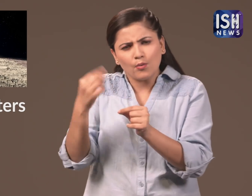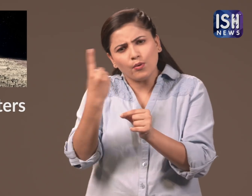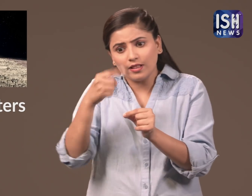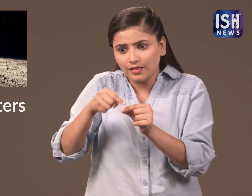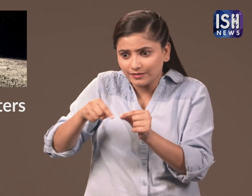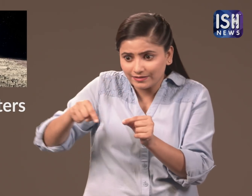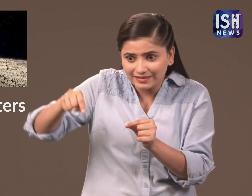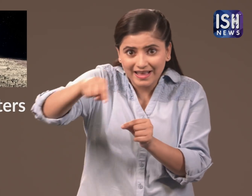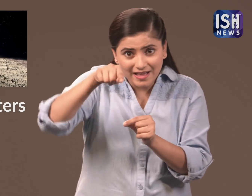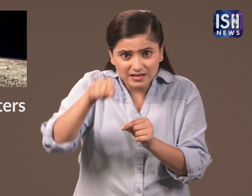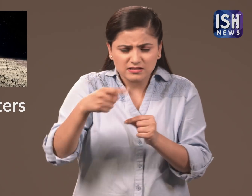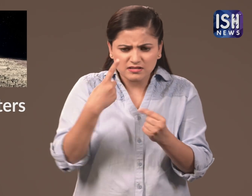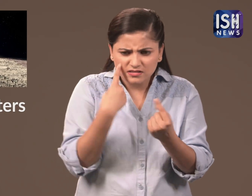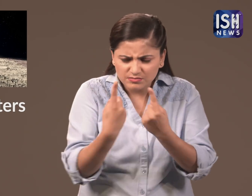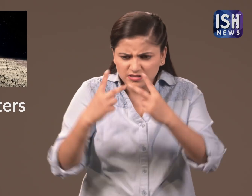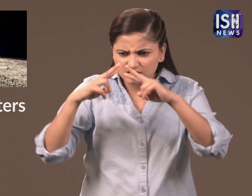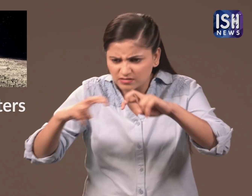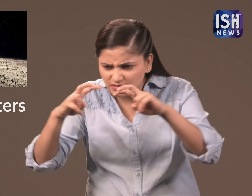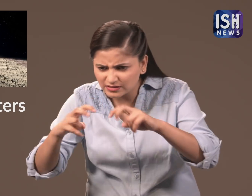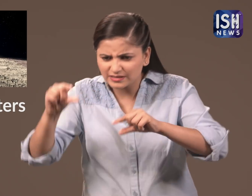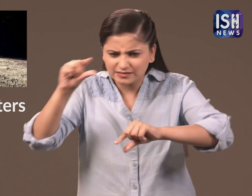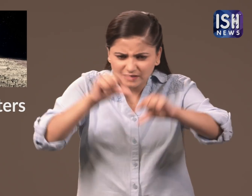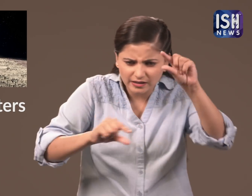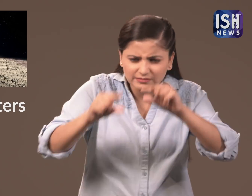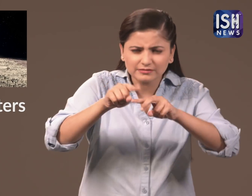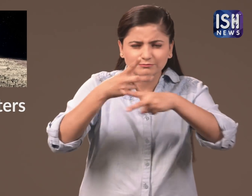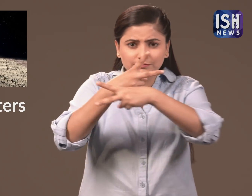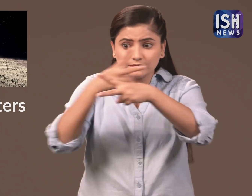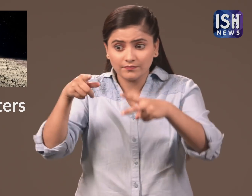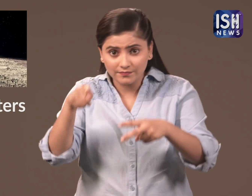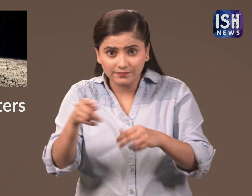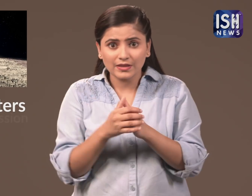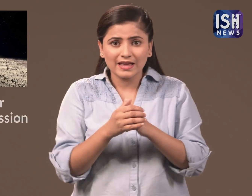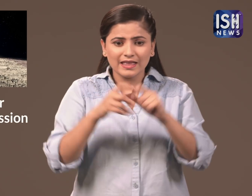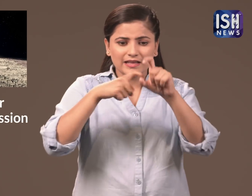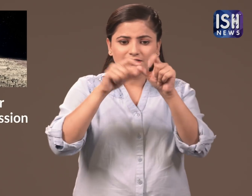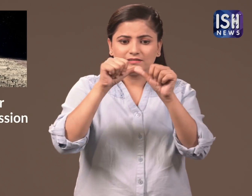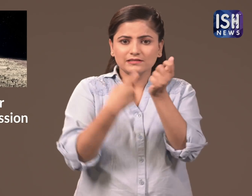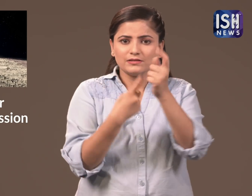It will spend 14 earth days on the Moon to carry out various scientific experiments.